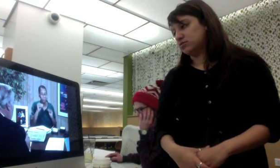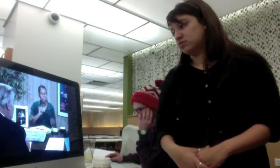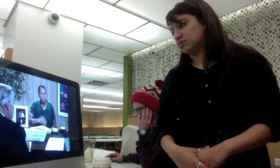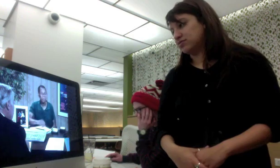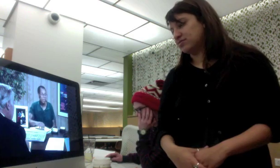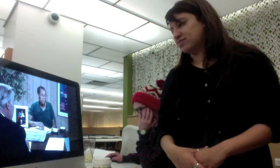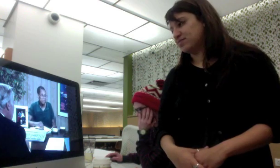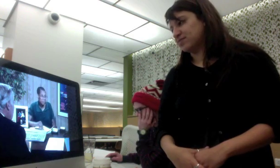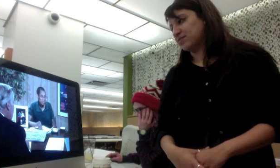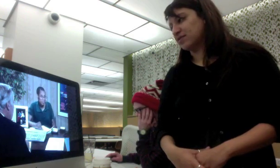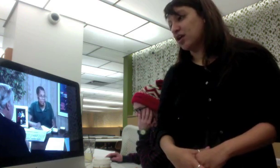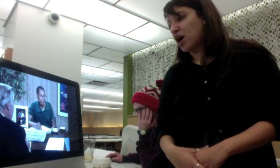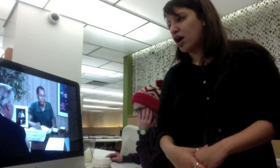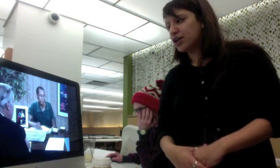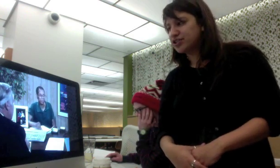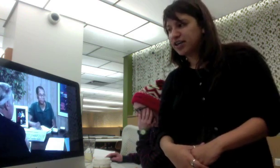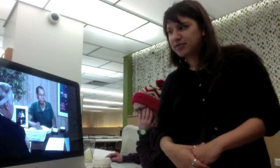Okay. Okay. In our contract, we have a lot of things. Are you talking about-